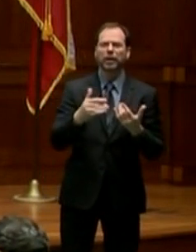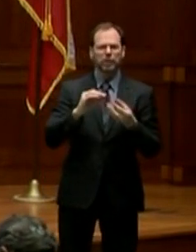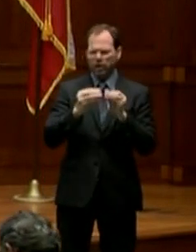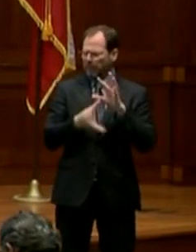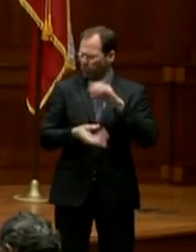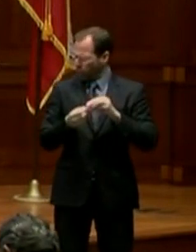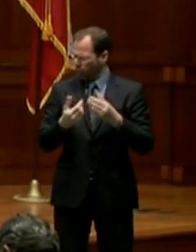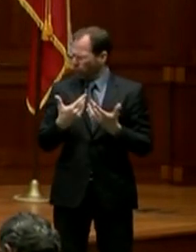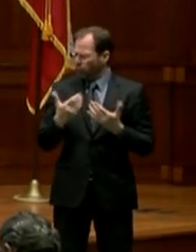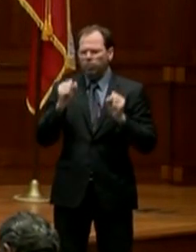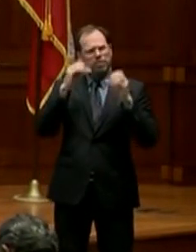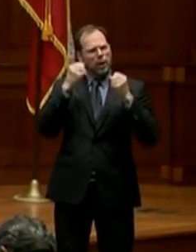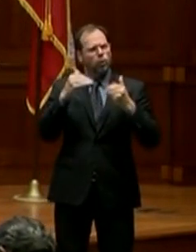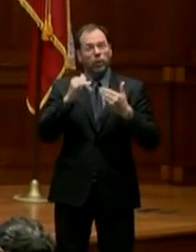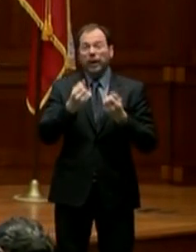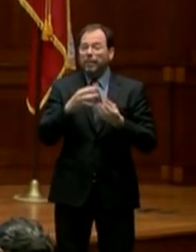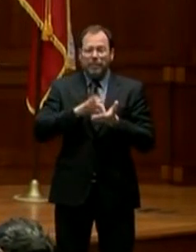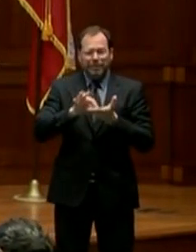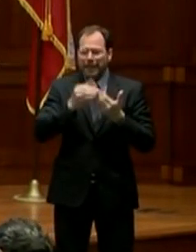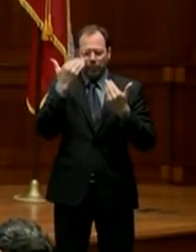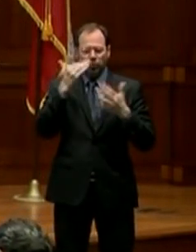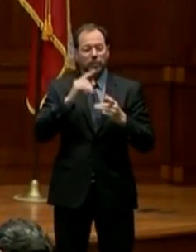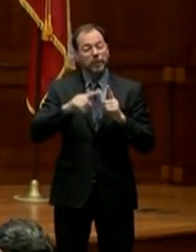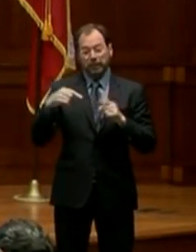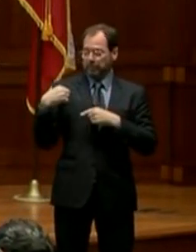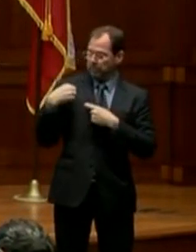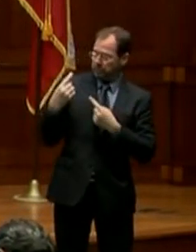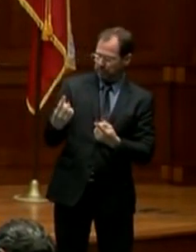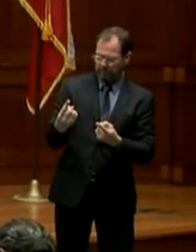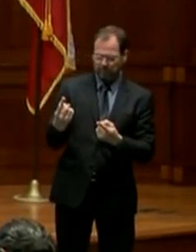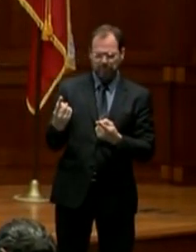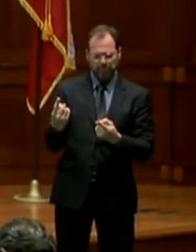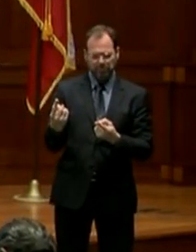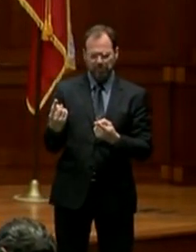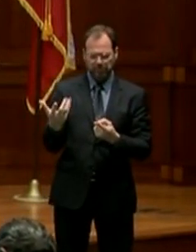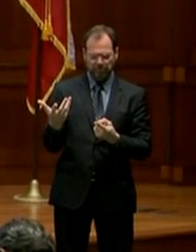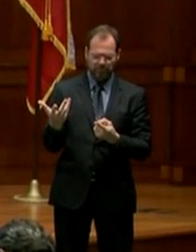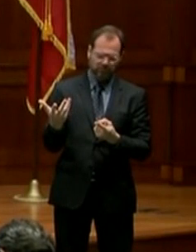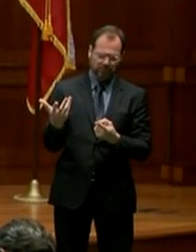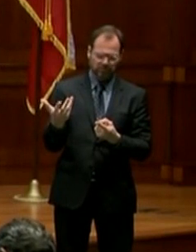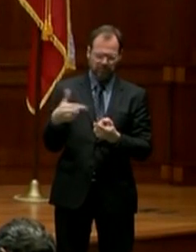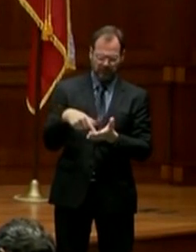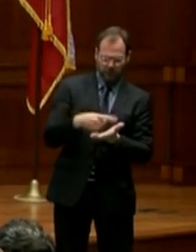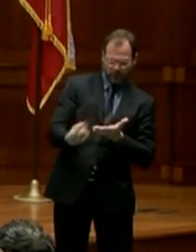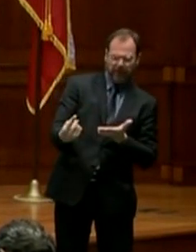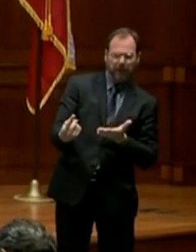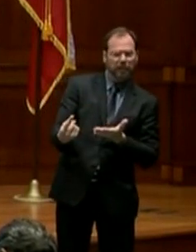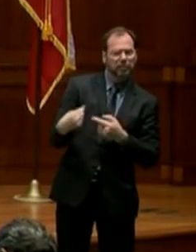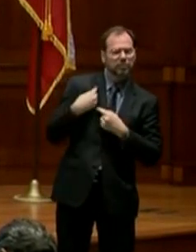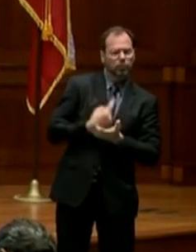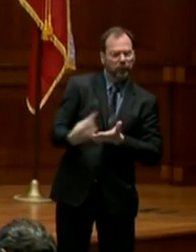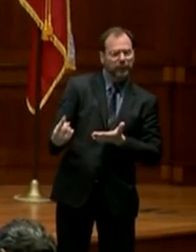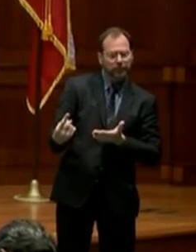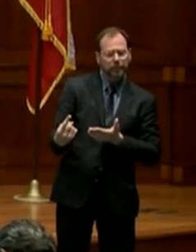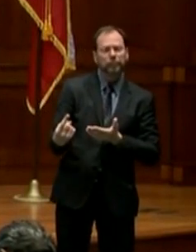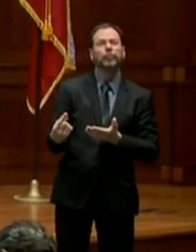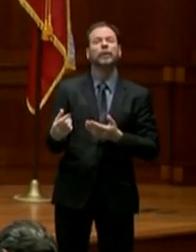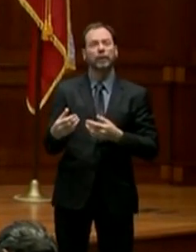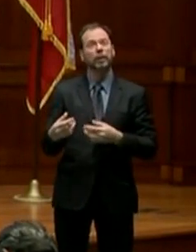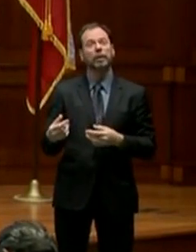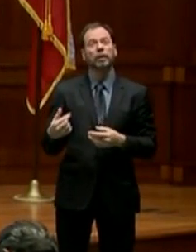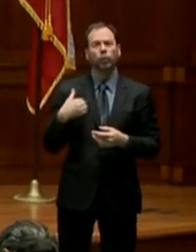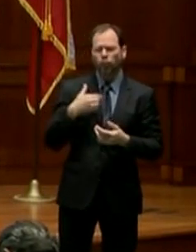don't have the stats with me, but know this, and that is over the course of this week, we are